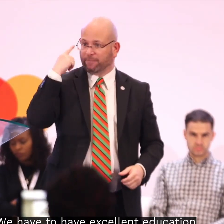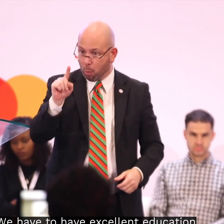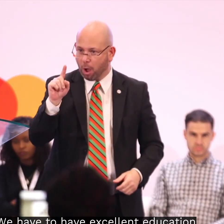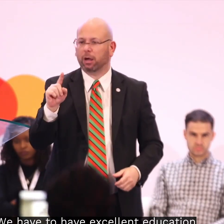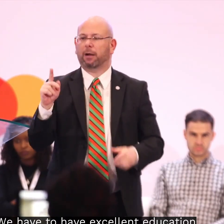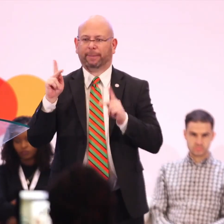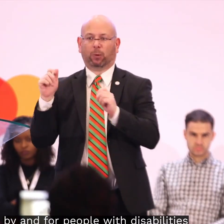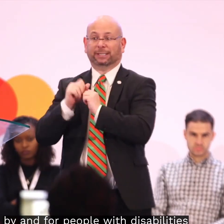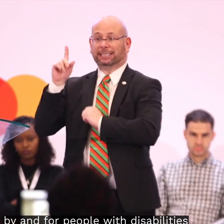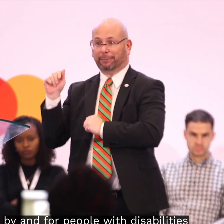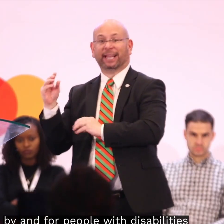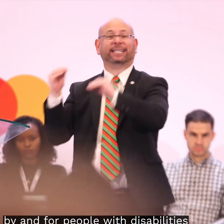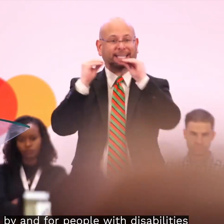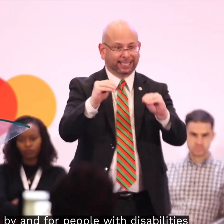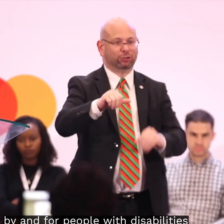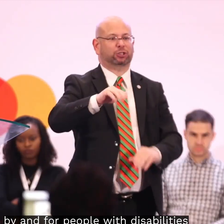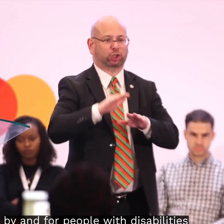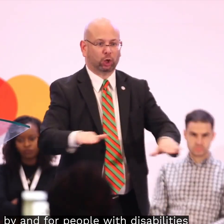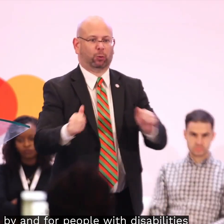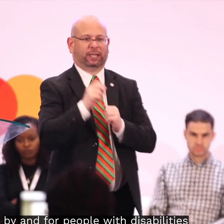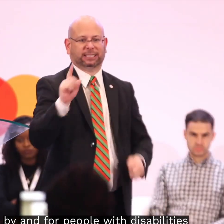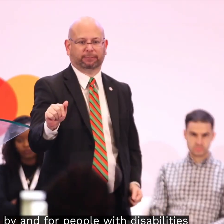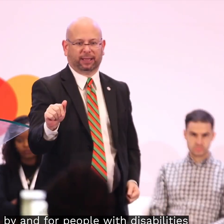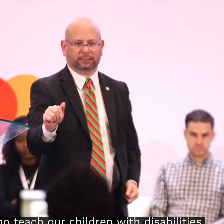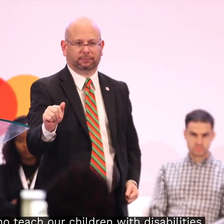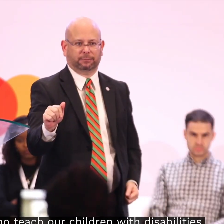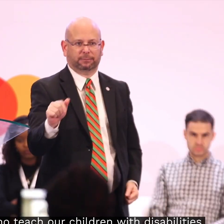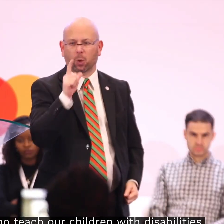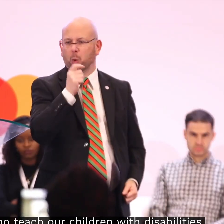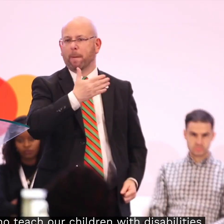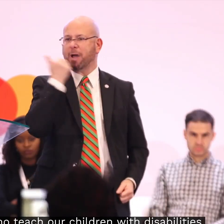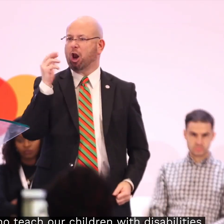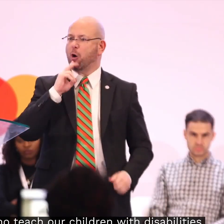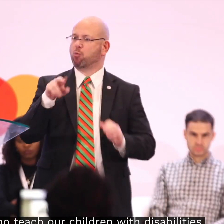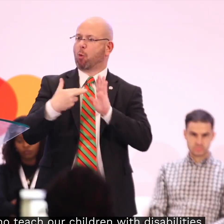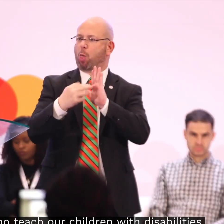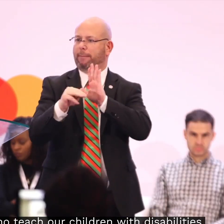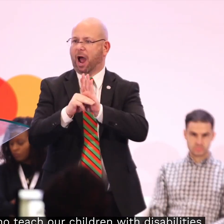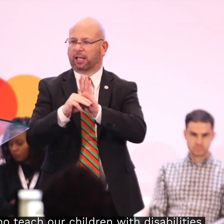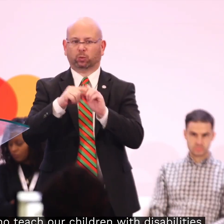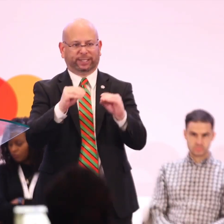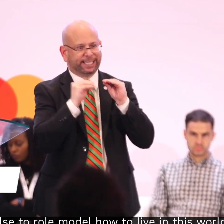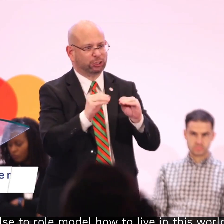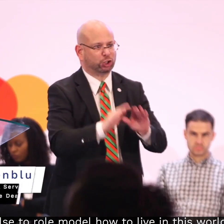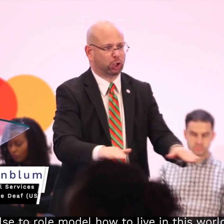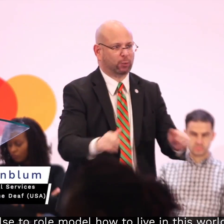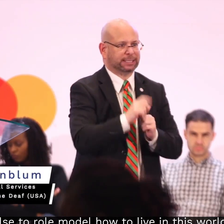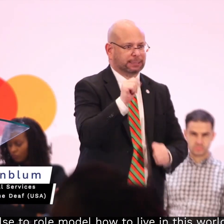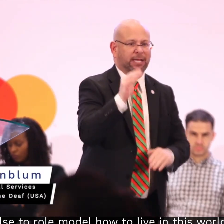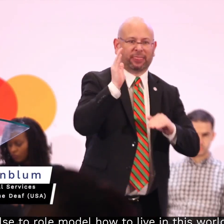education by and for people with disabilities who teach our children with disabilities. Who else to role model